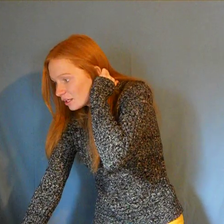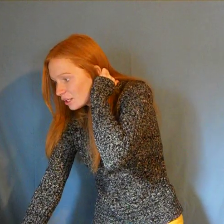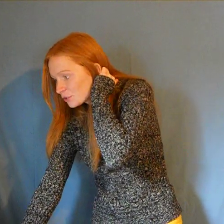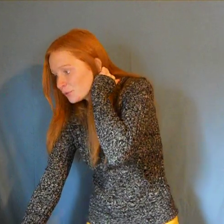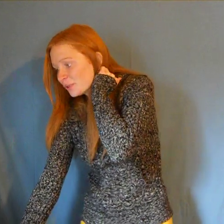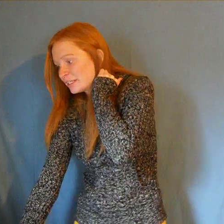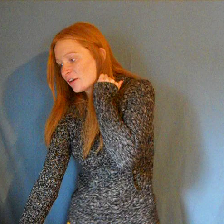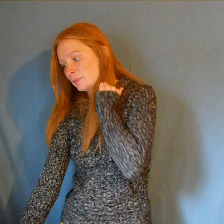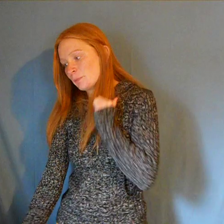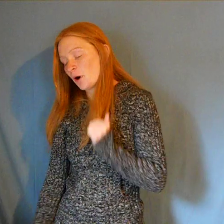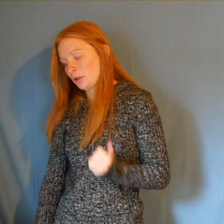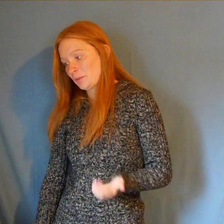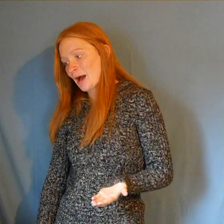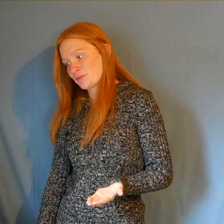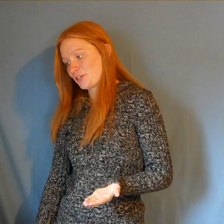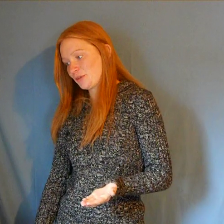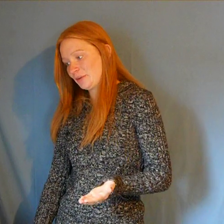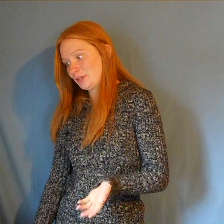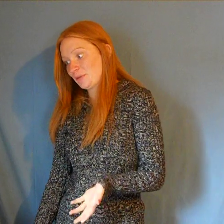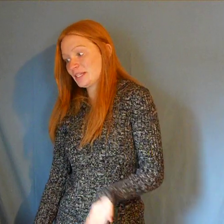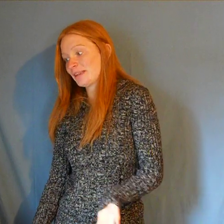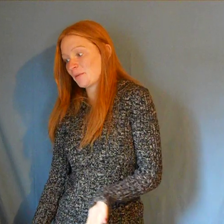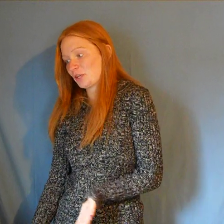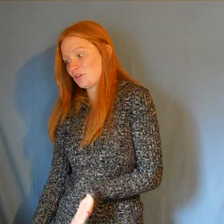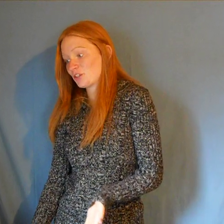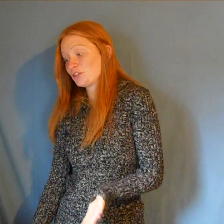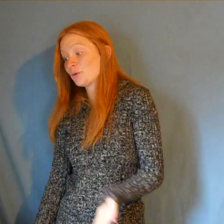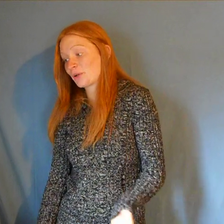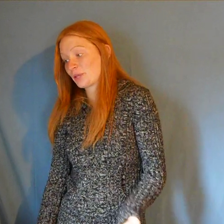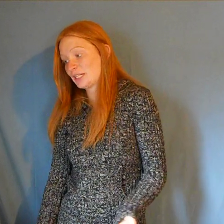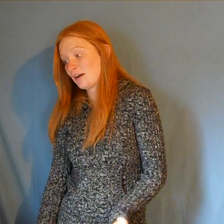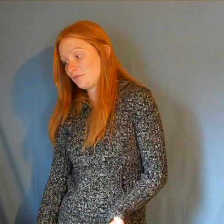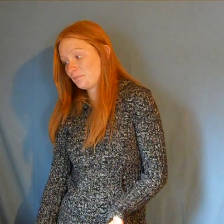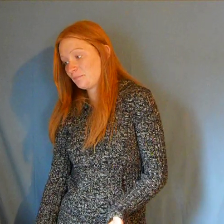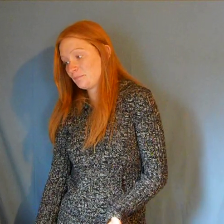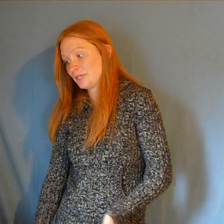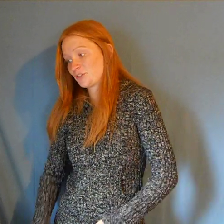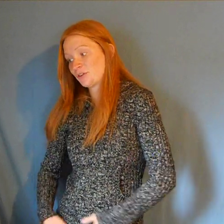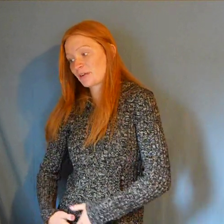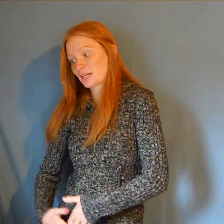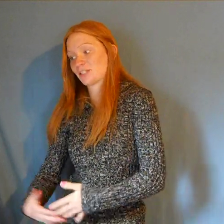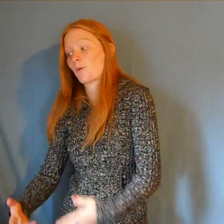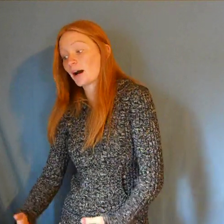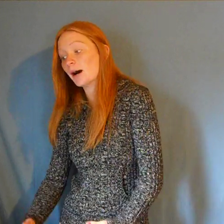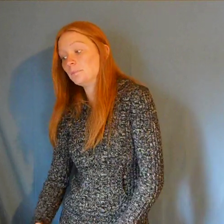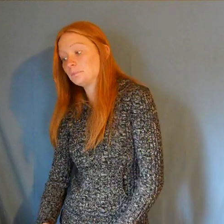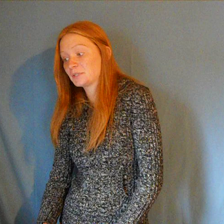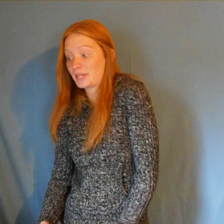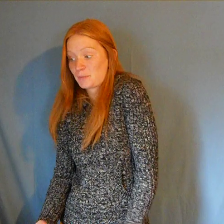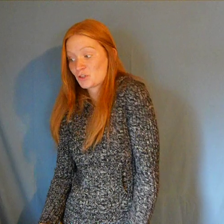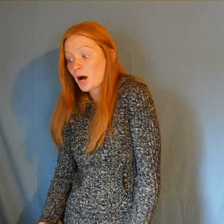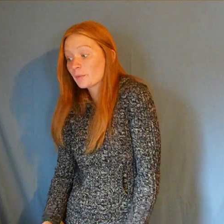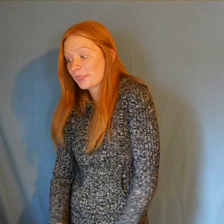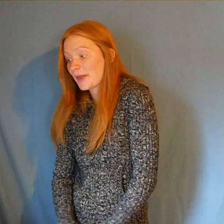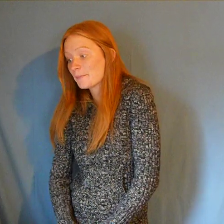And truly, Deaf people all around you, and you see them but you just don't know they're Deaf because you don't actually walk up to them and talk with them.